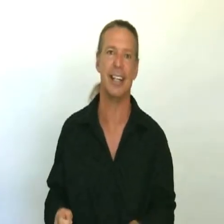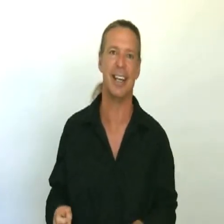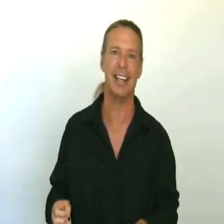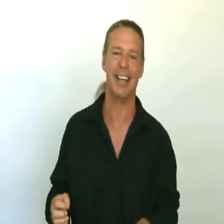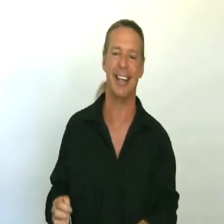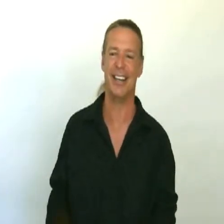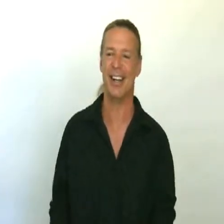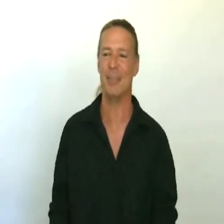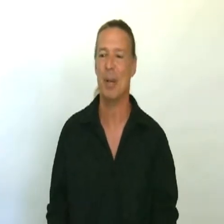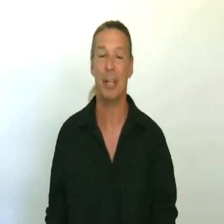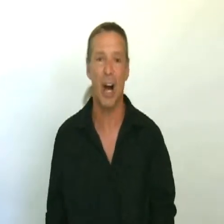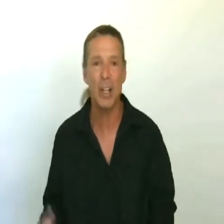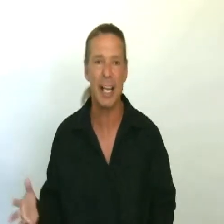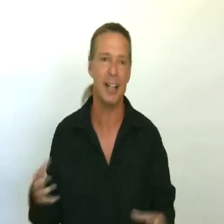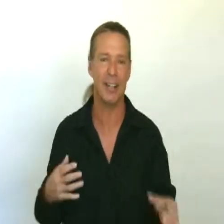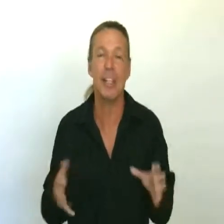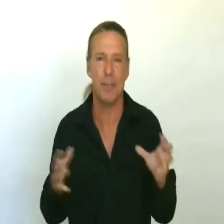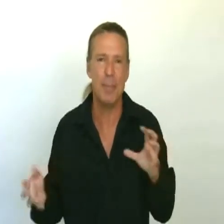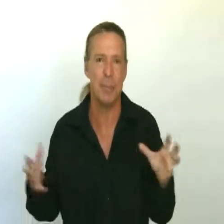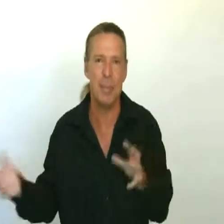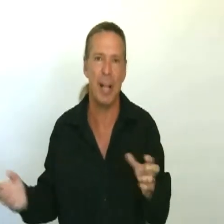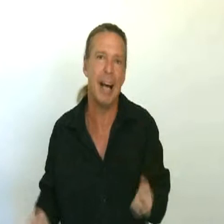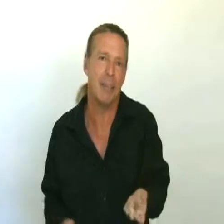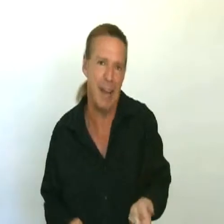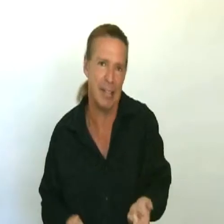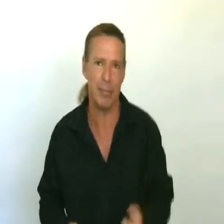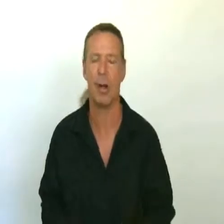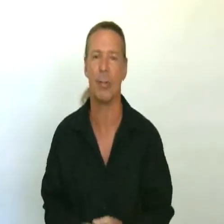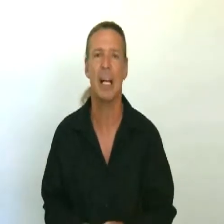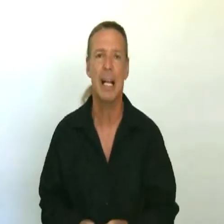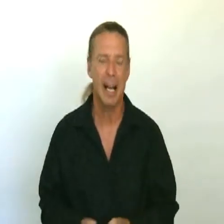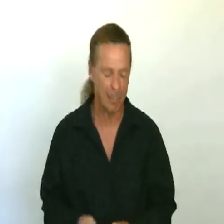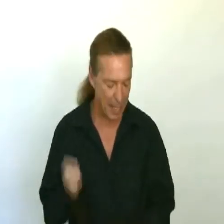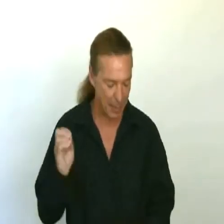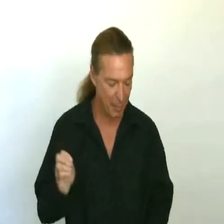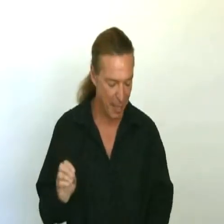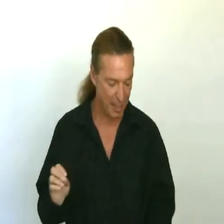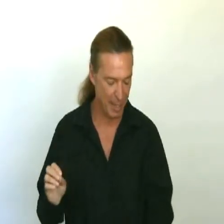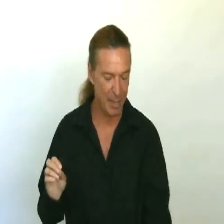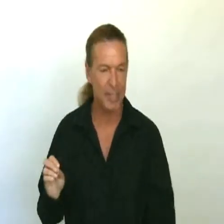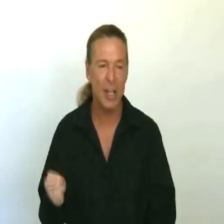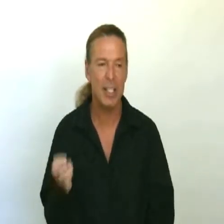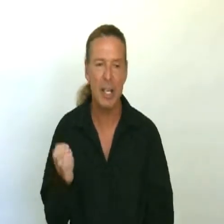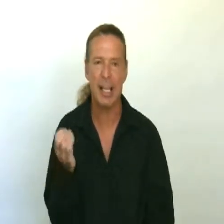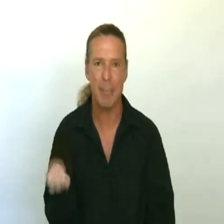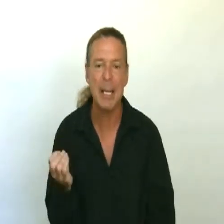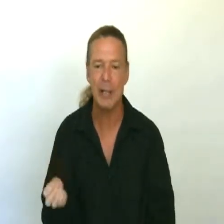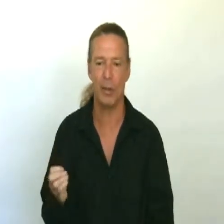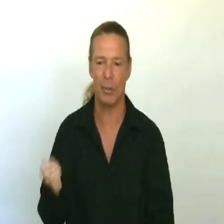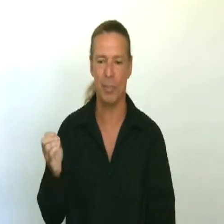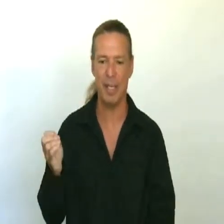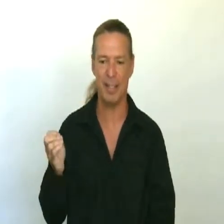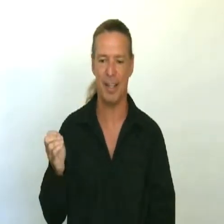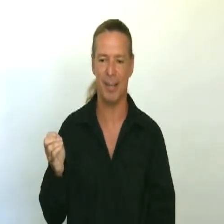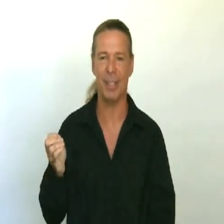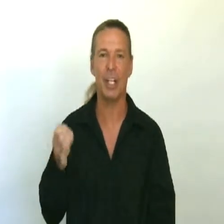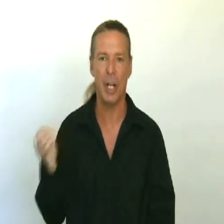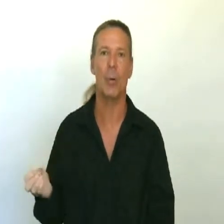Billy Holiday and lots of famous people have a fast vibrato. But anyway, it's called caprino, which means little goat.